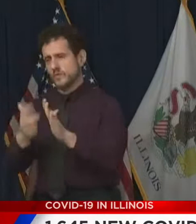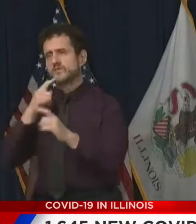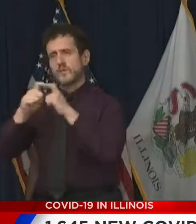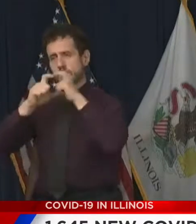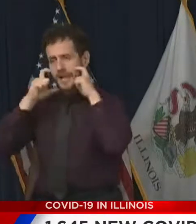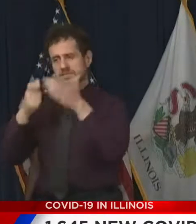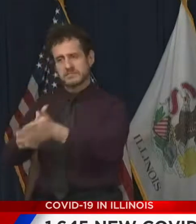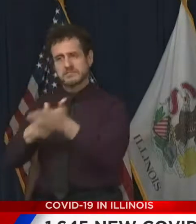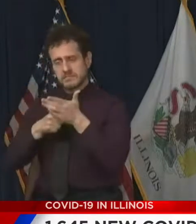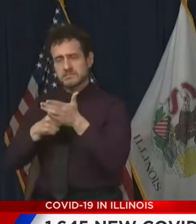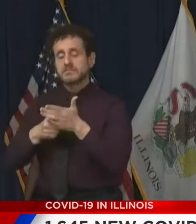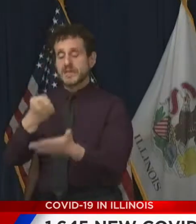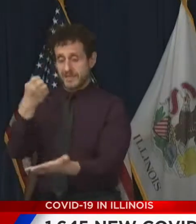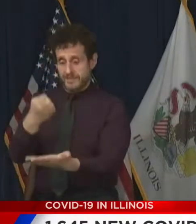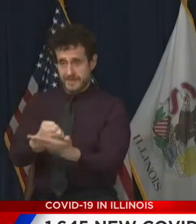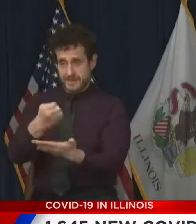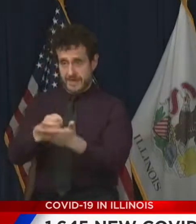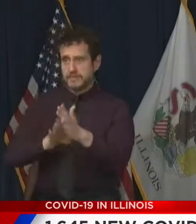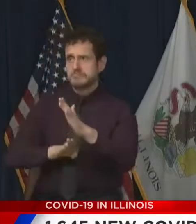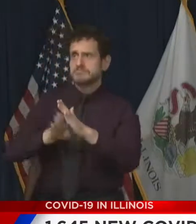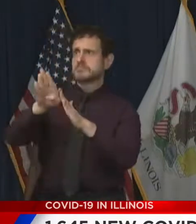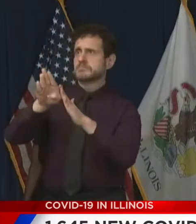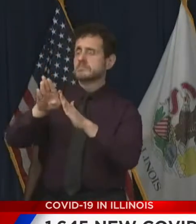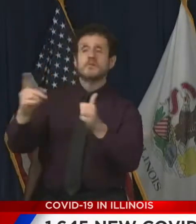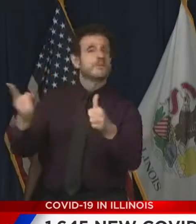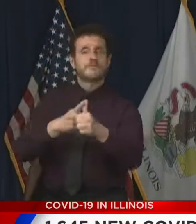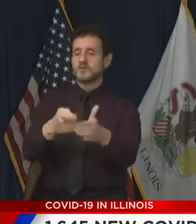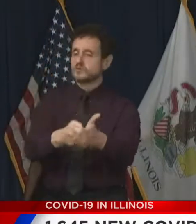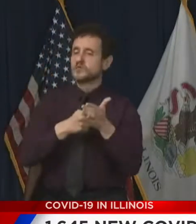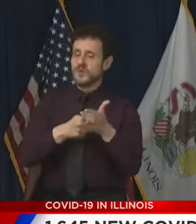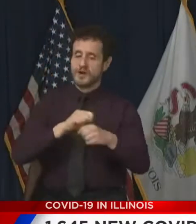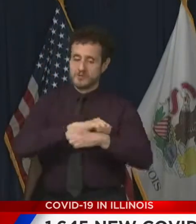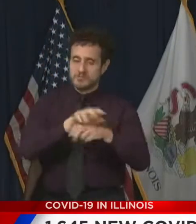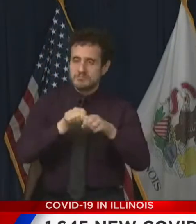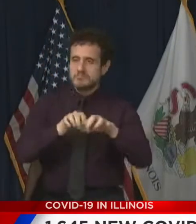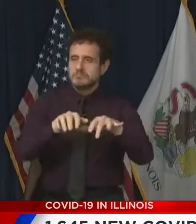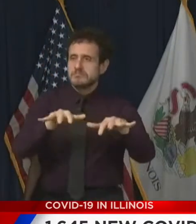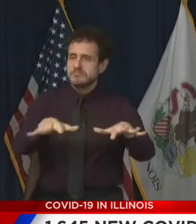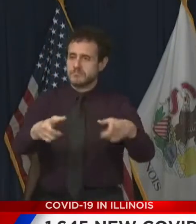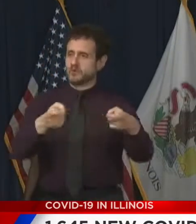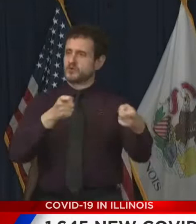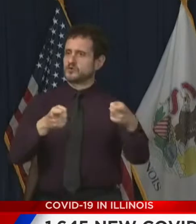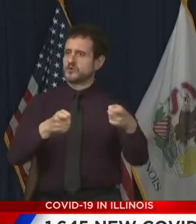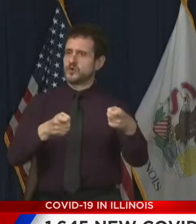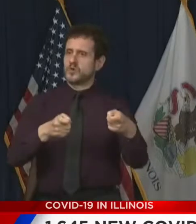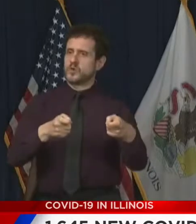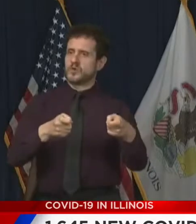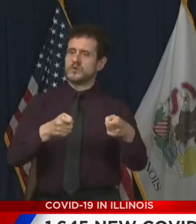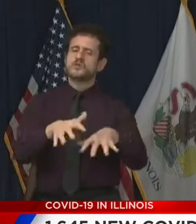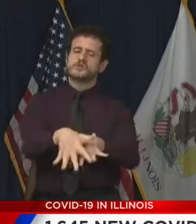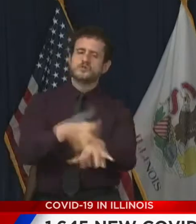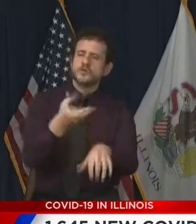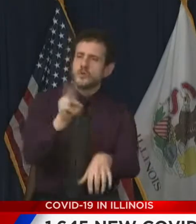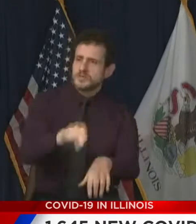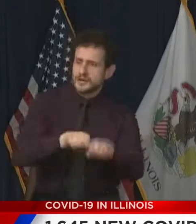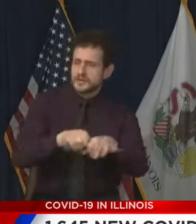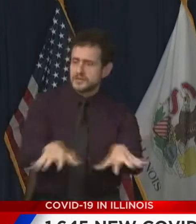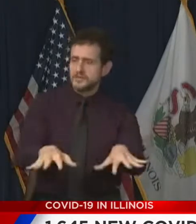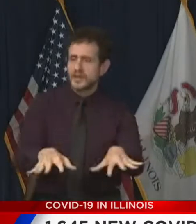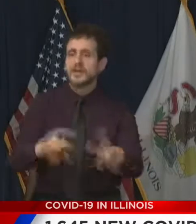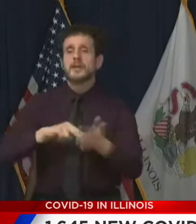economy must start with getting the pandemic under control. That means following the public health guidelines, wearing a mask, maintaining